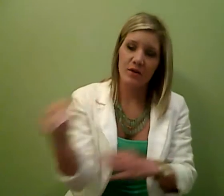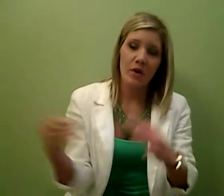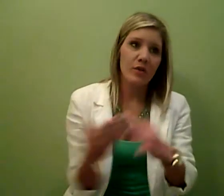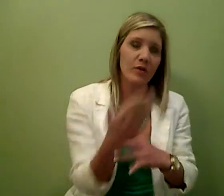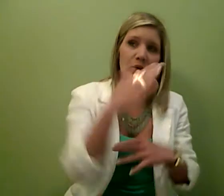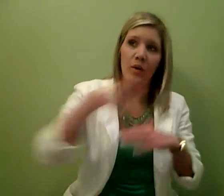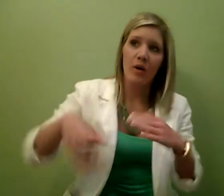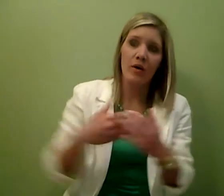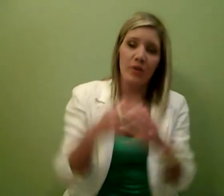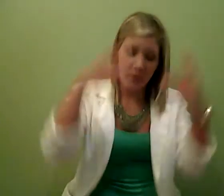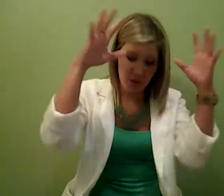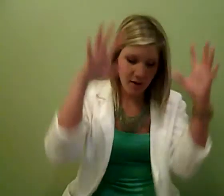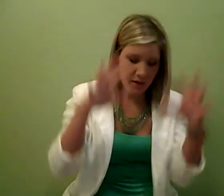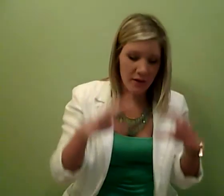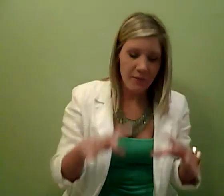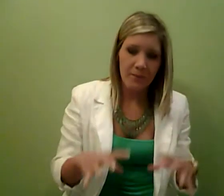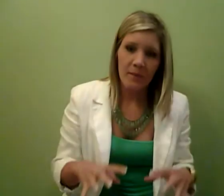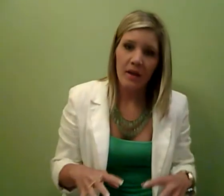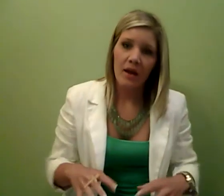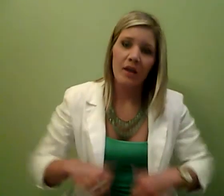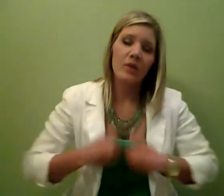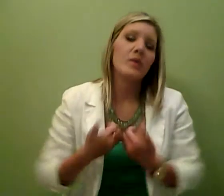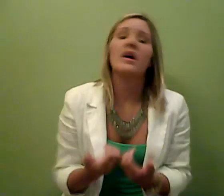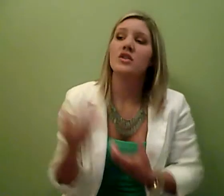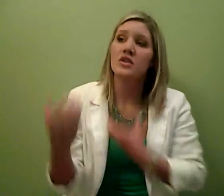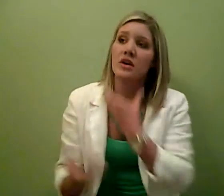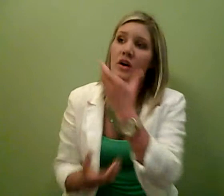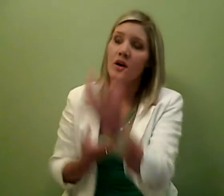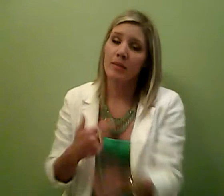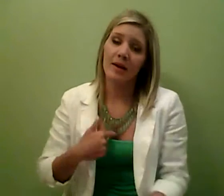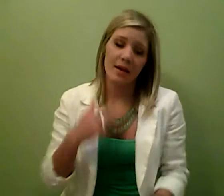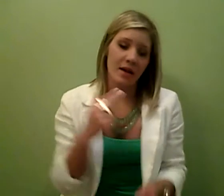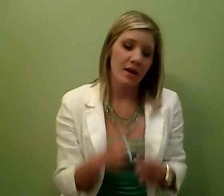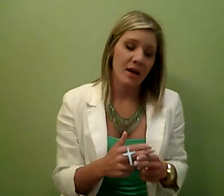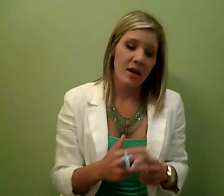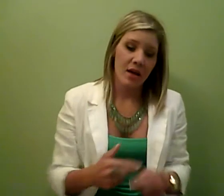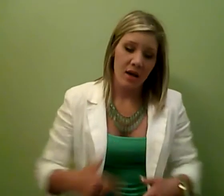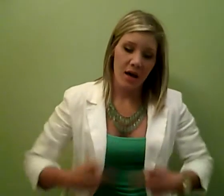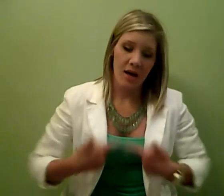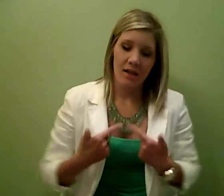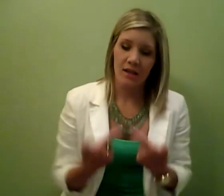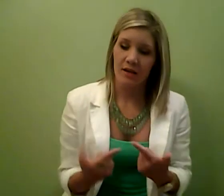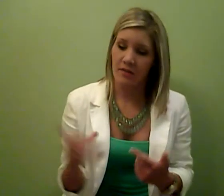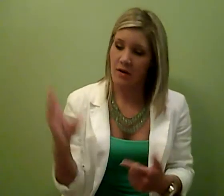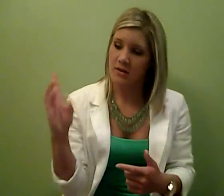through all the rain And the way she called my name I've lived those